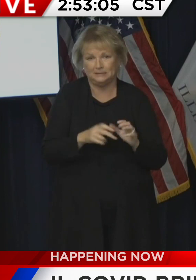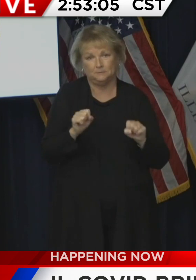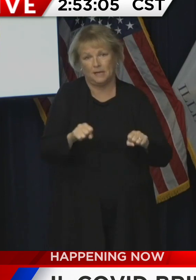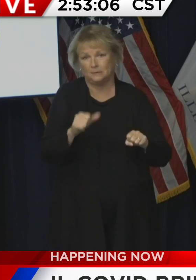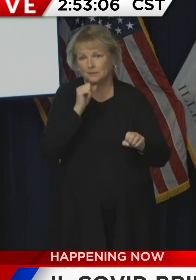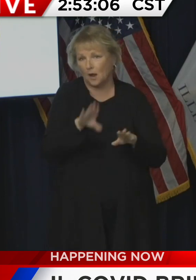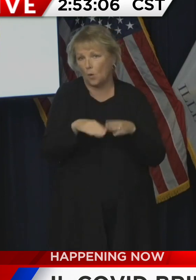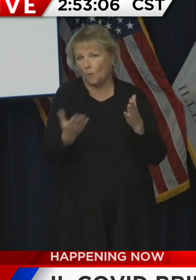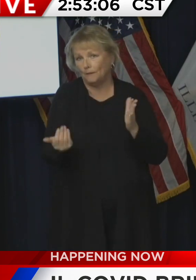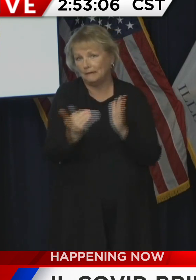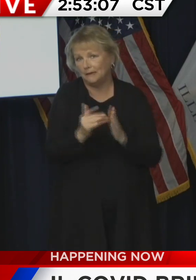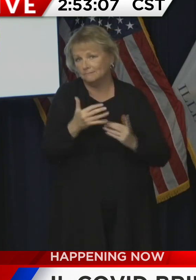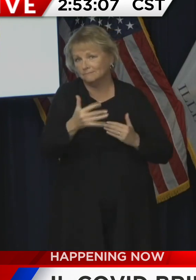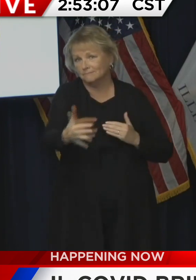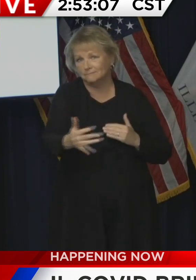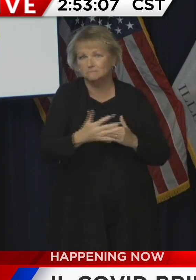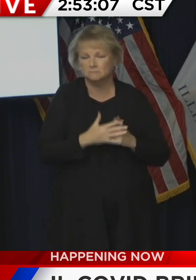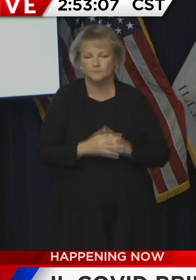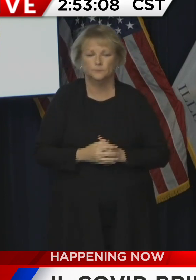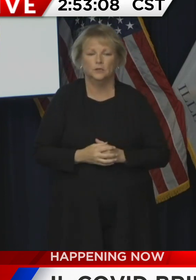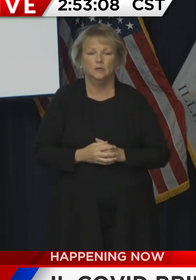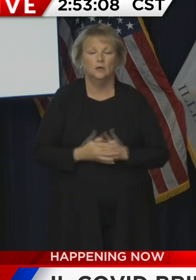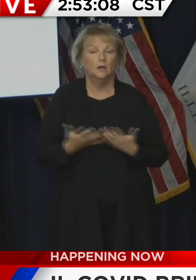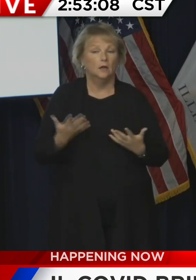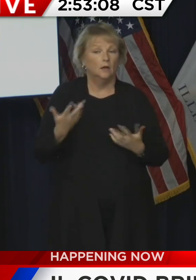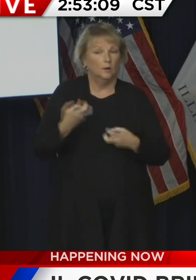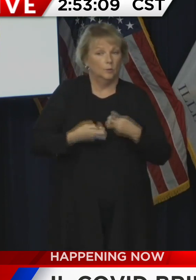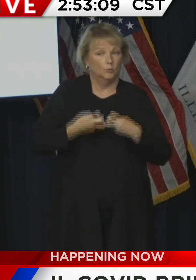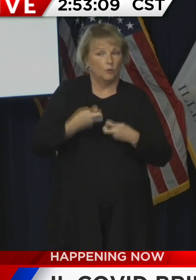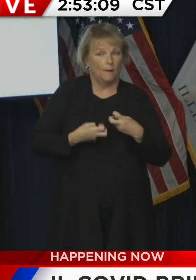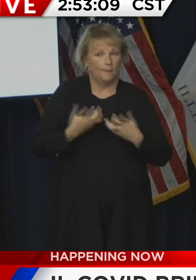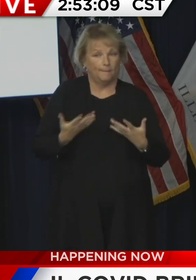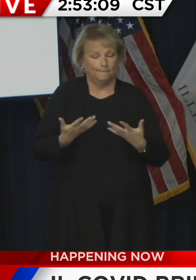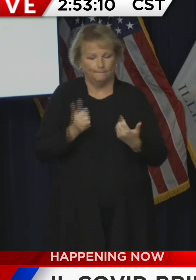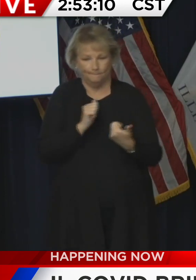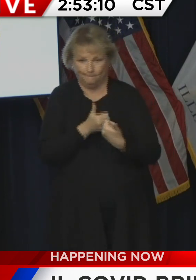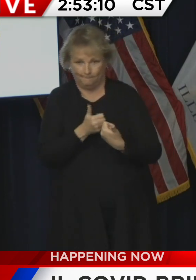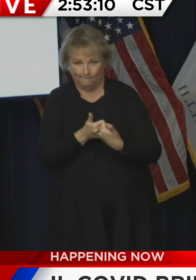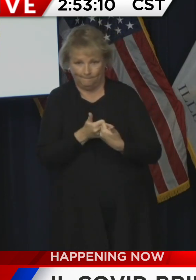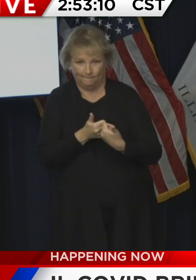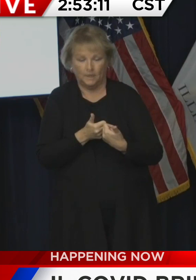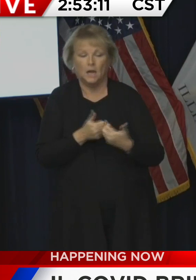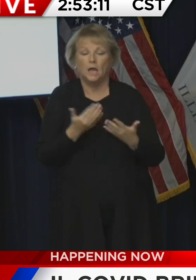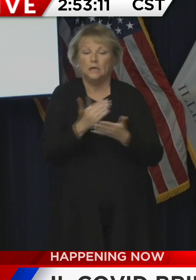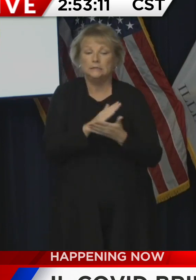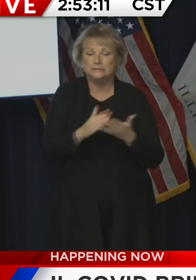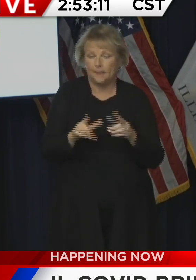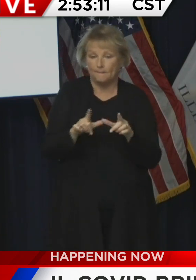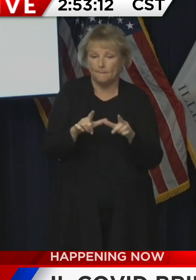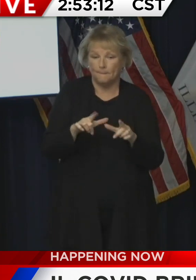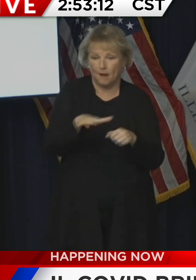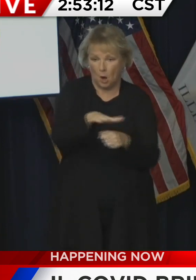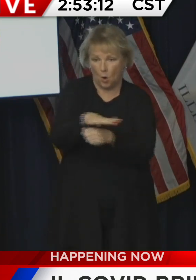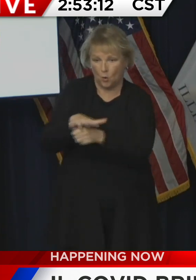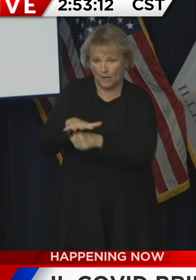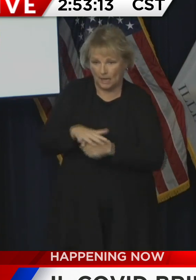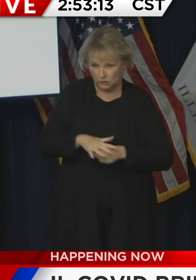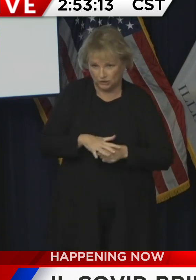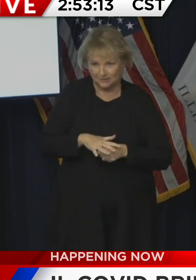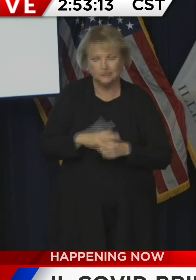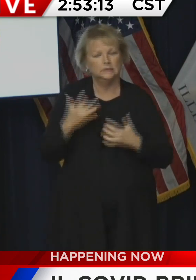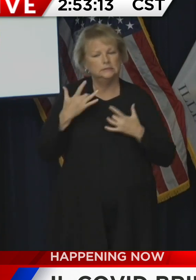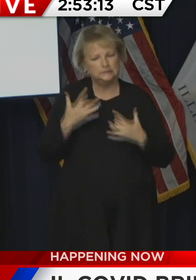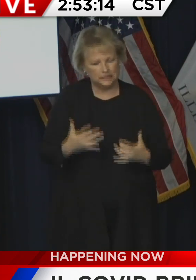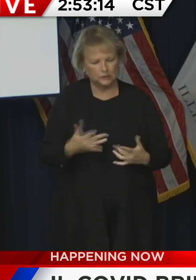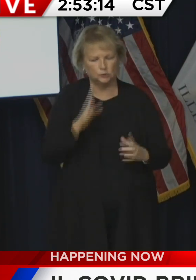this virus. The difficulty I think is that some of the locations, and remember this is often focused